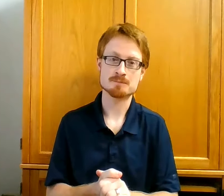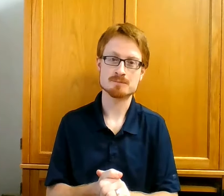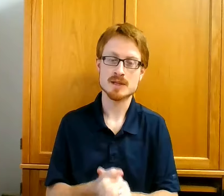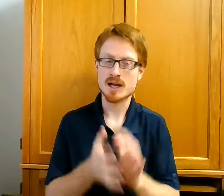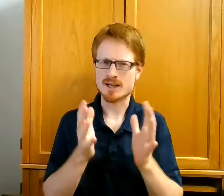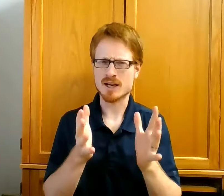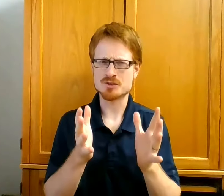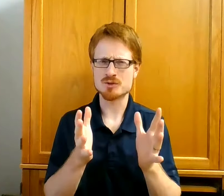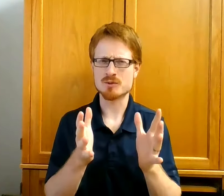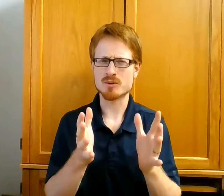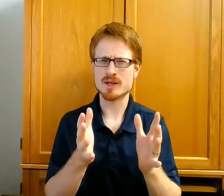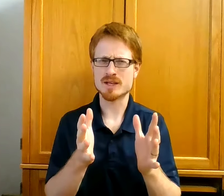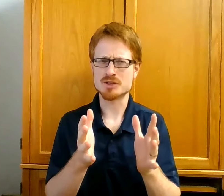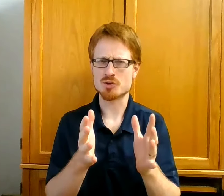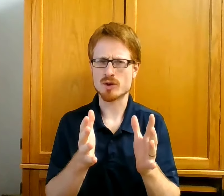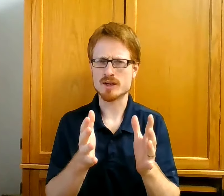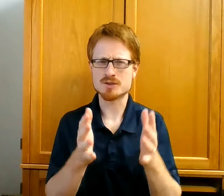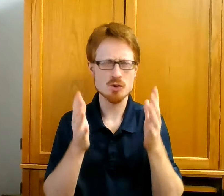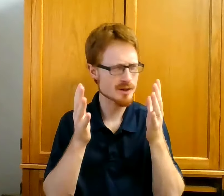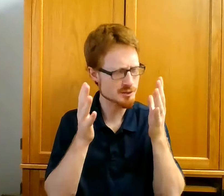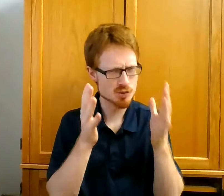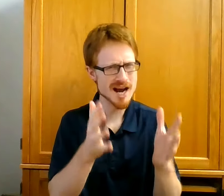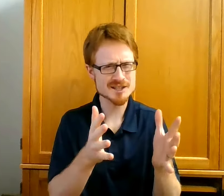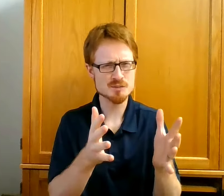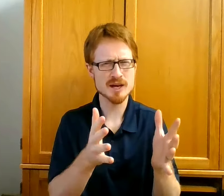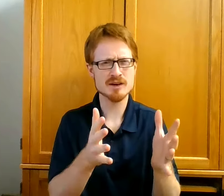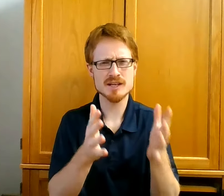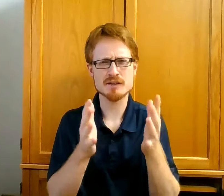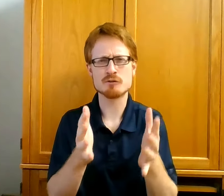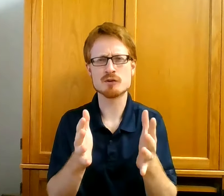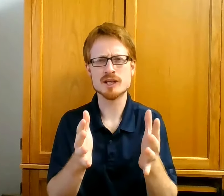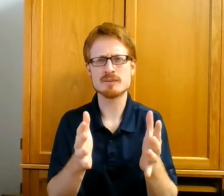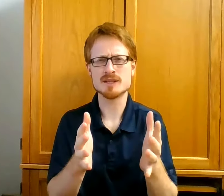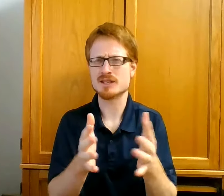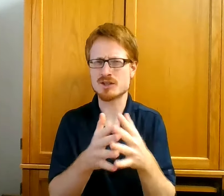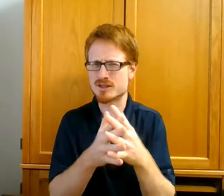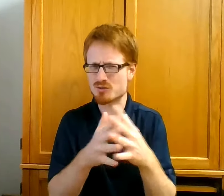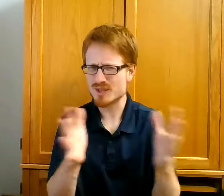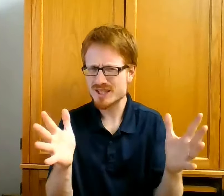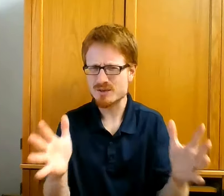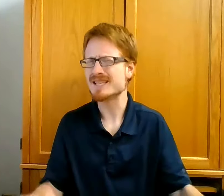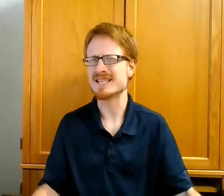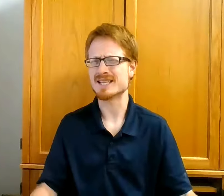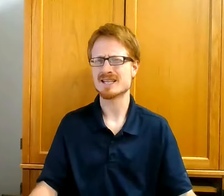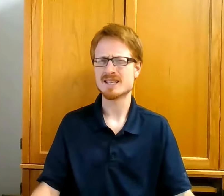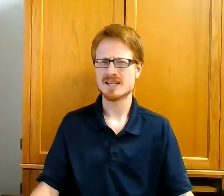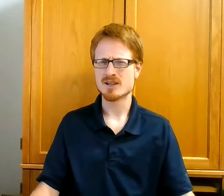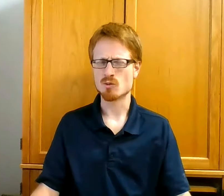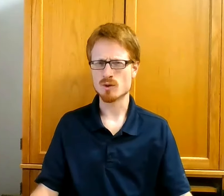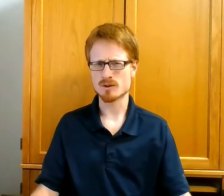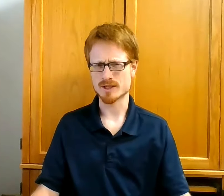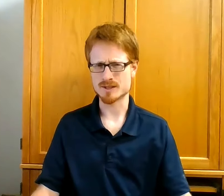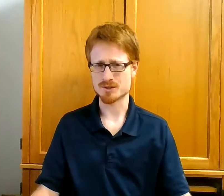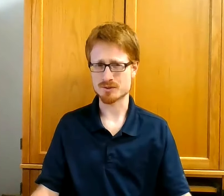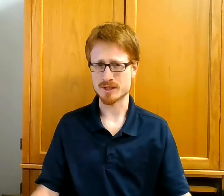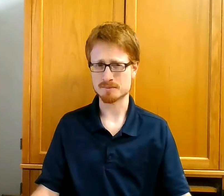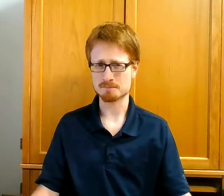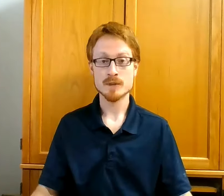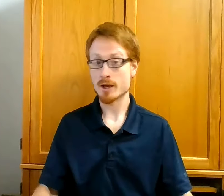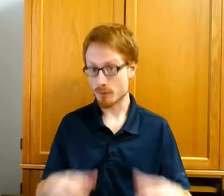A country where we can enjoy so much prosperity and freedom. It's really unique in world history. And of